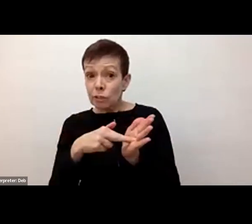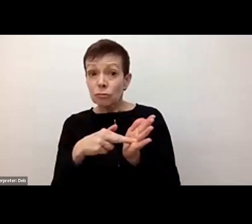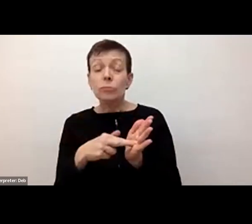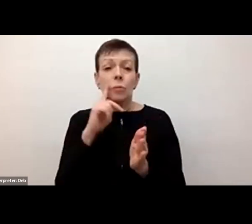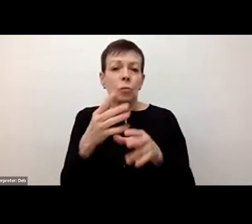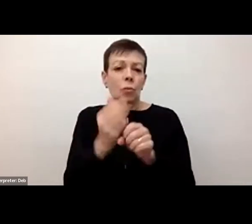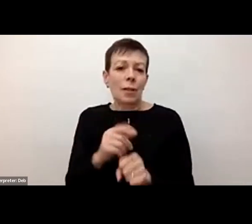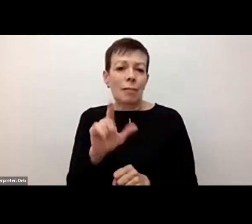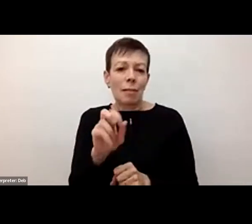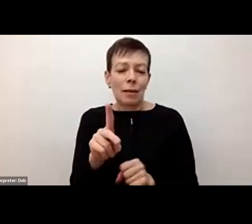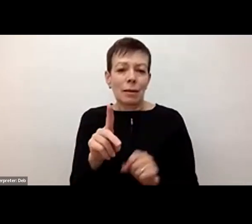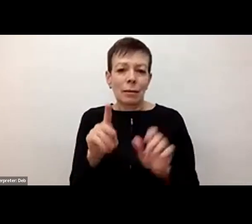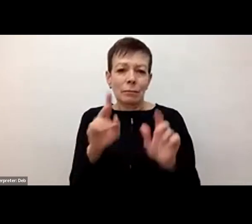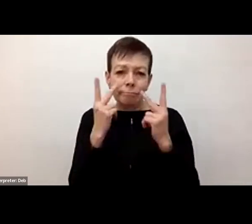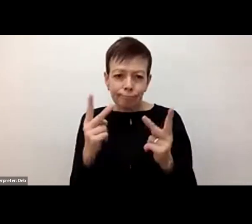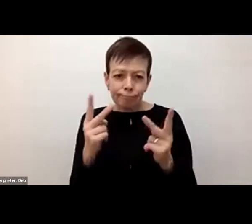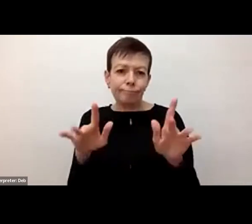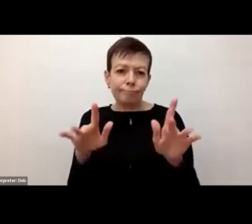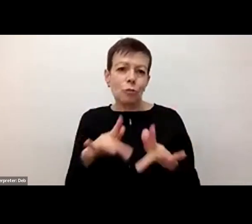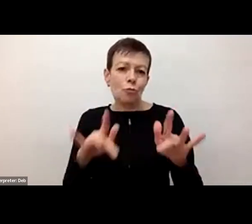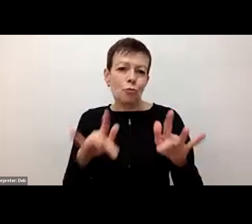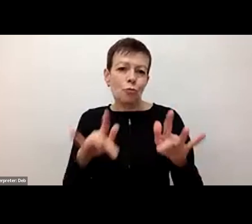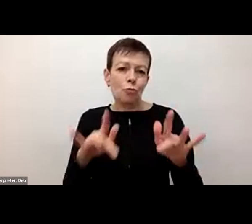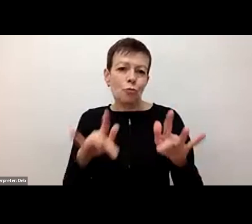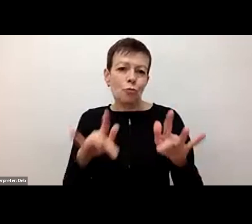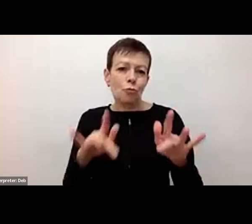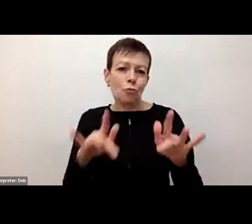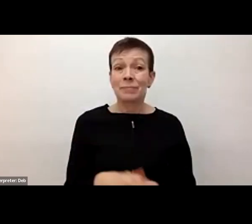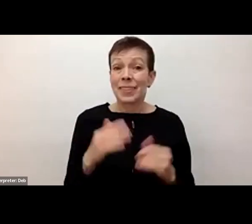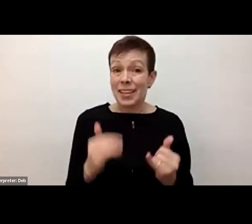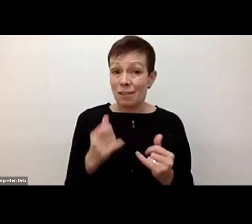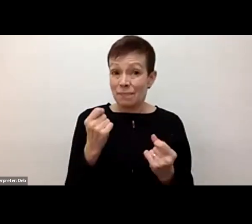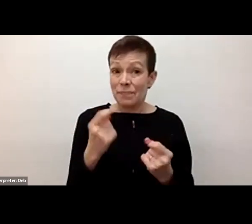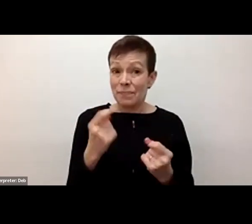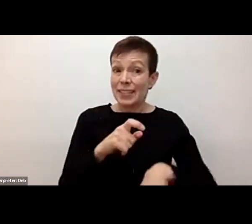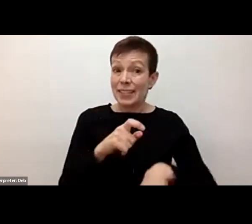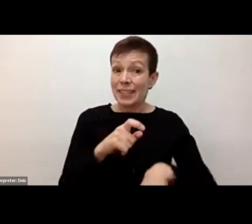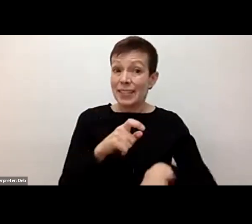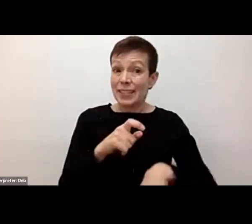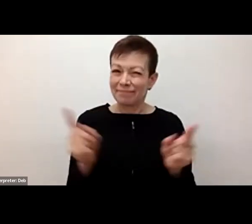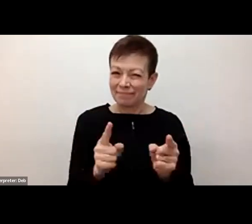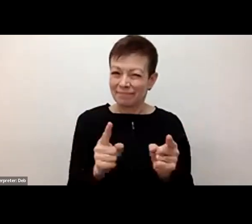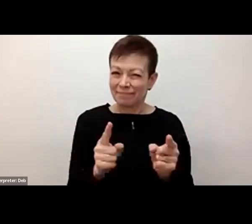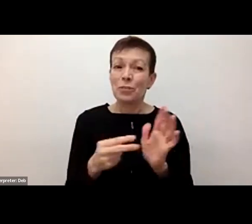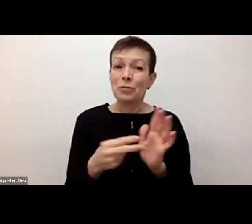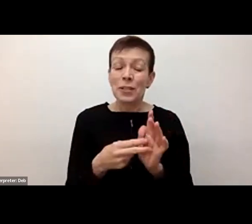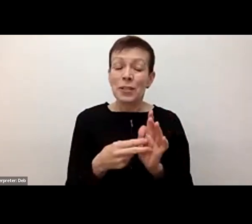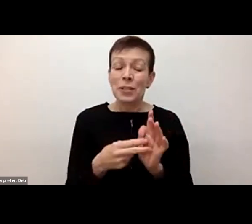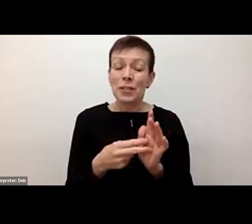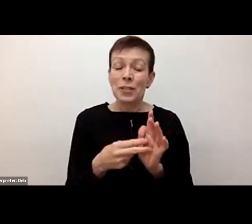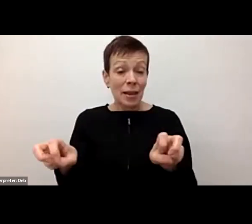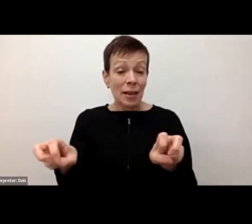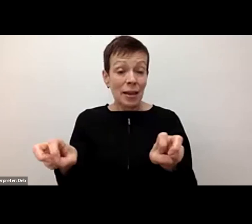In the interest of time, I will send a to panelists to finalize their interventions when they reach their allotted time.